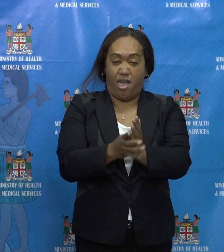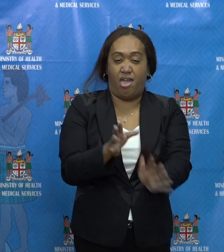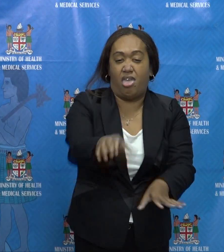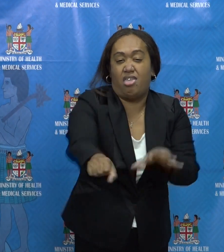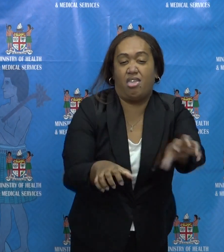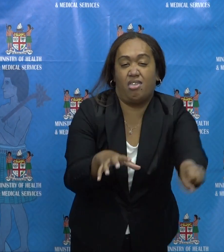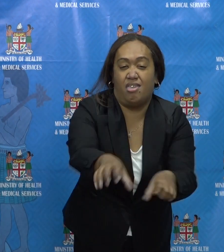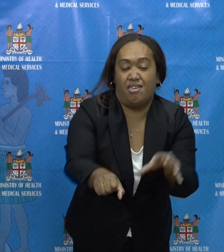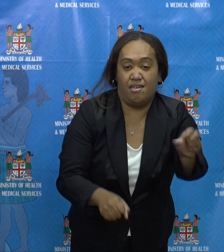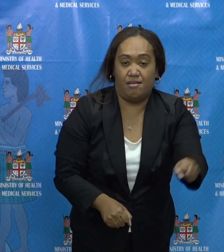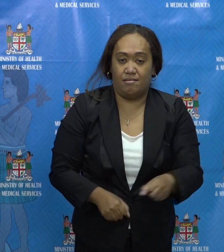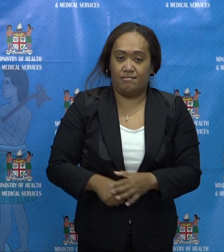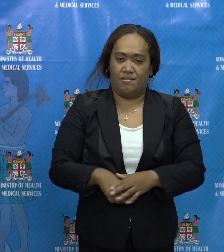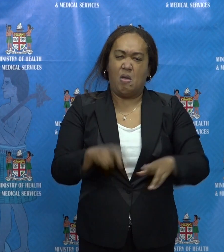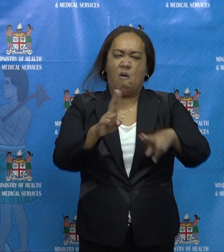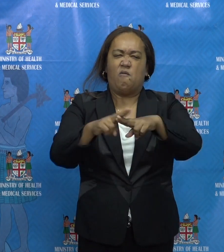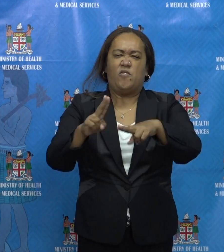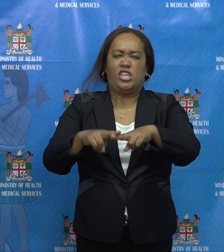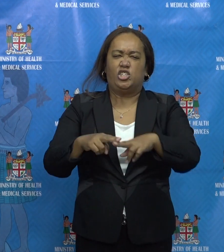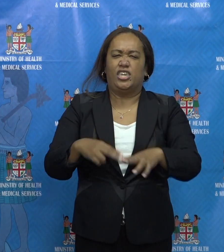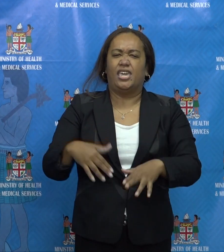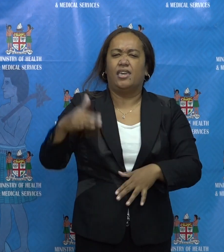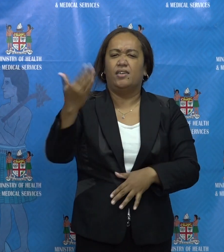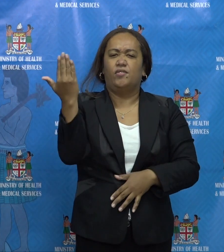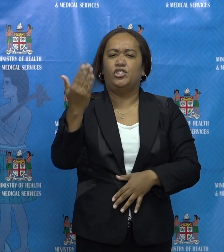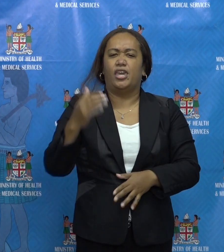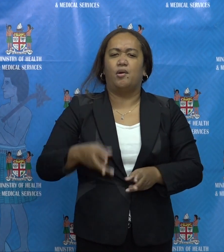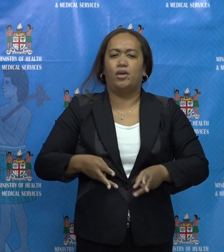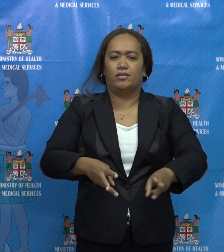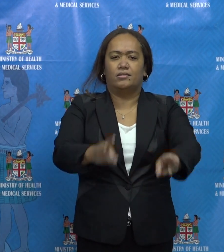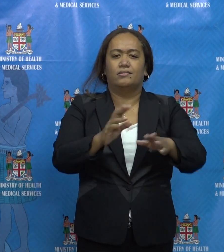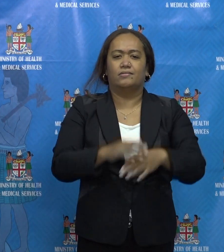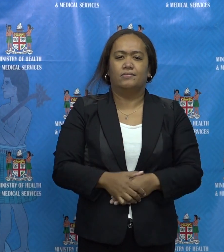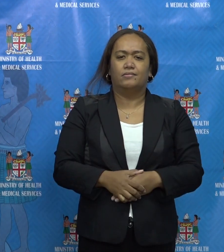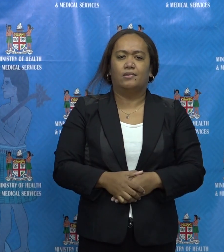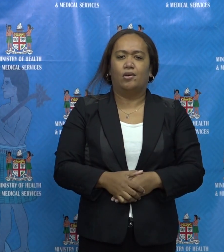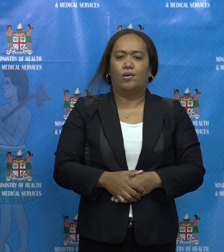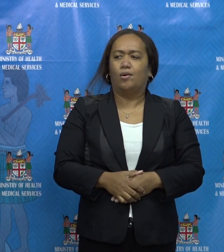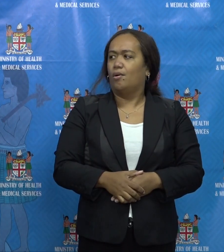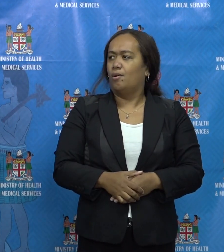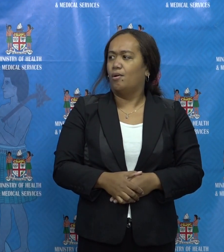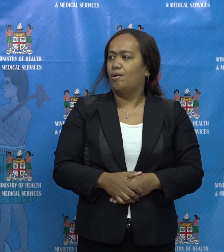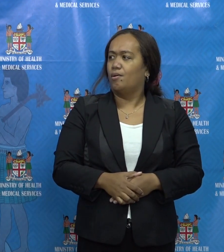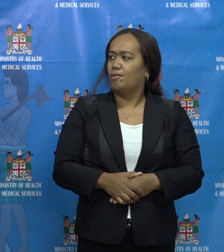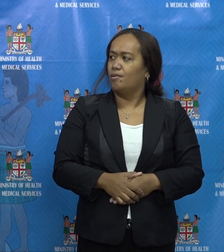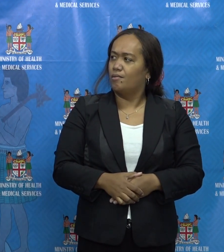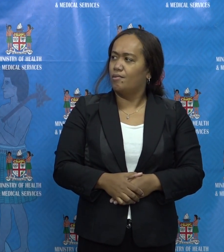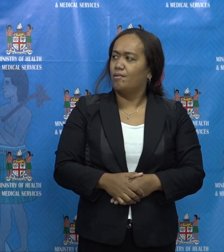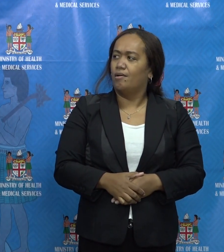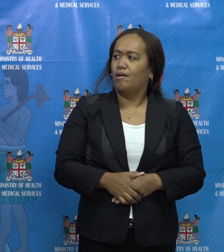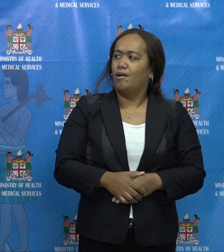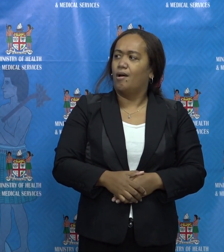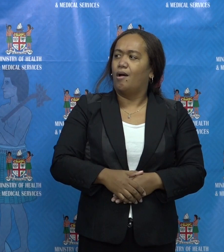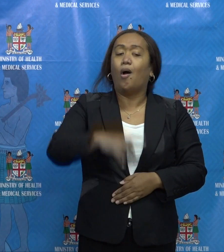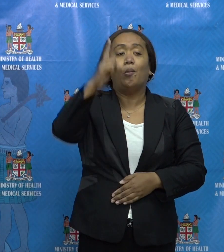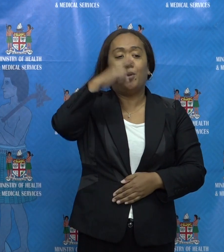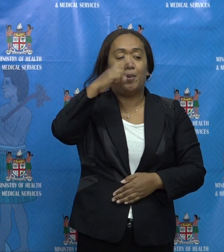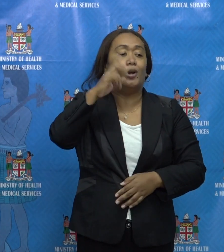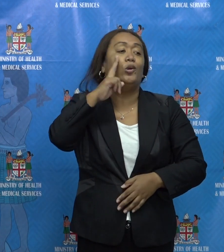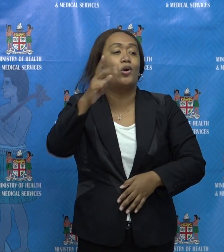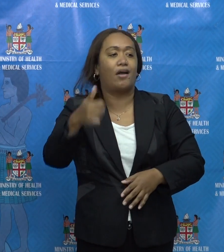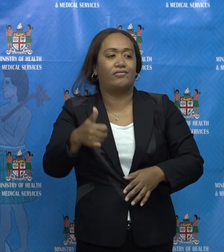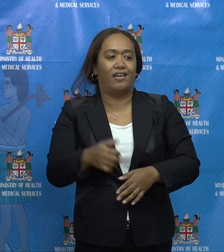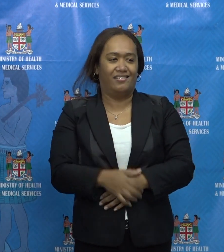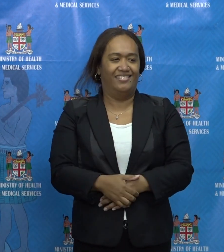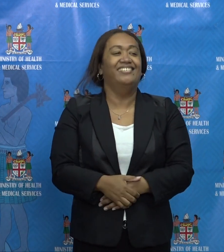what do you call it? Airways. Not Fiji Airways. The people who look after the airport,